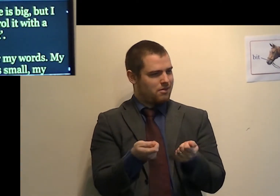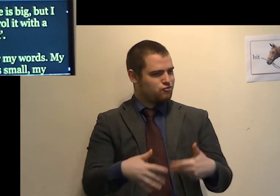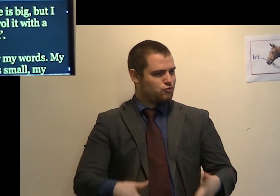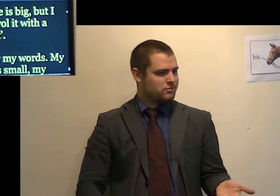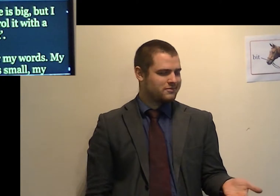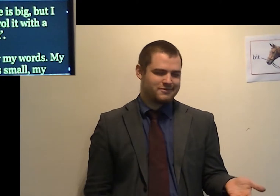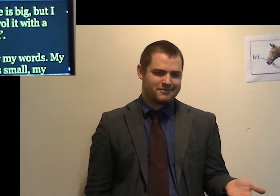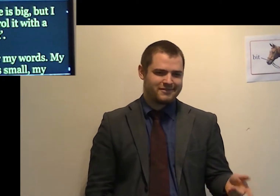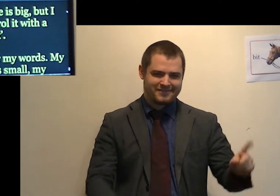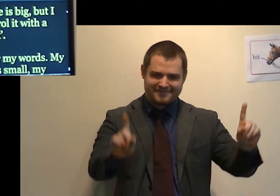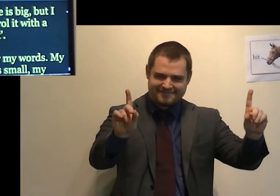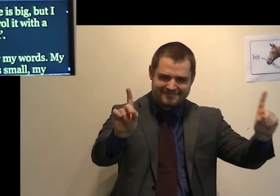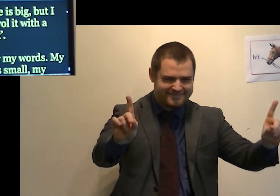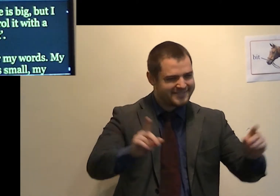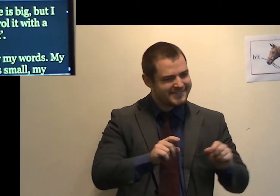The horse big,